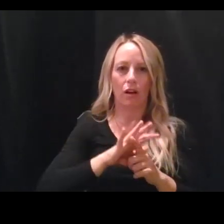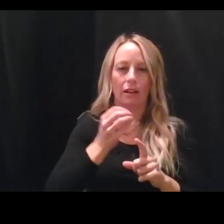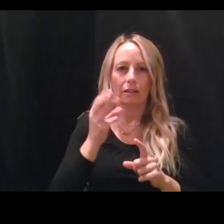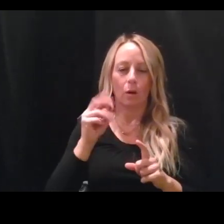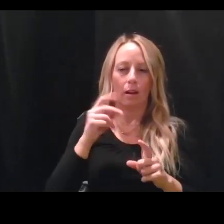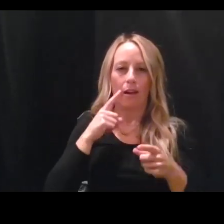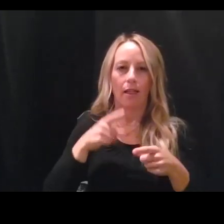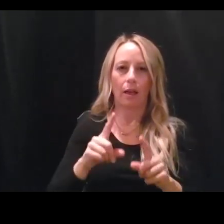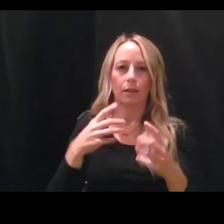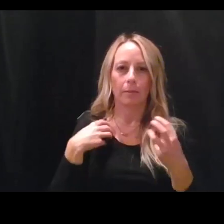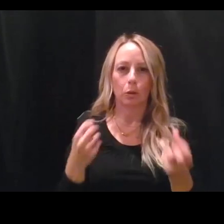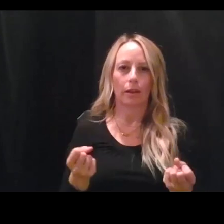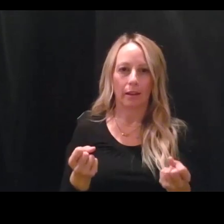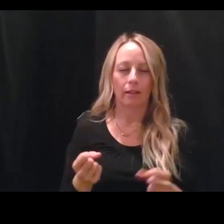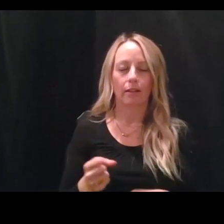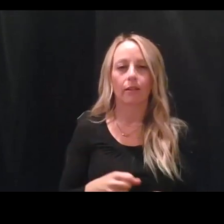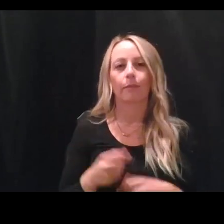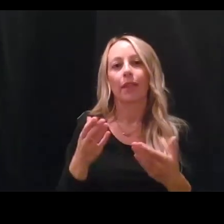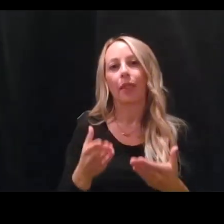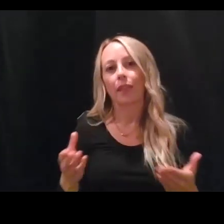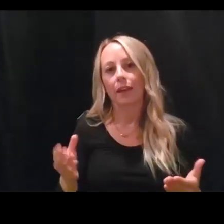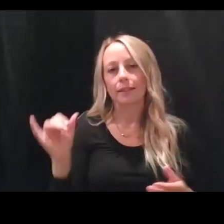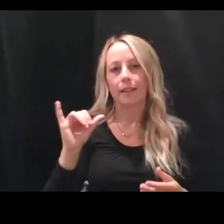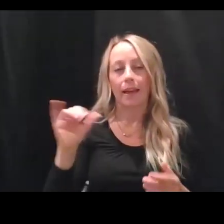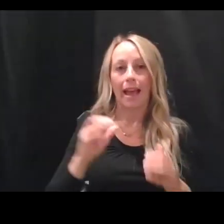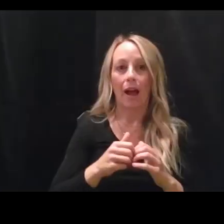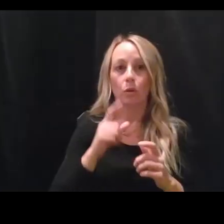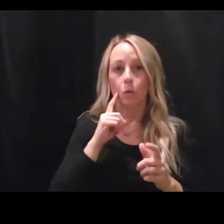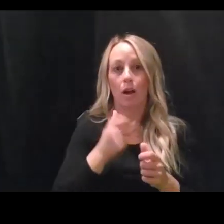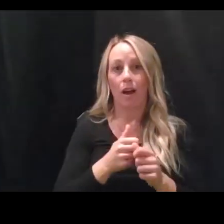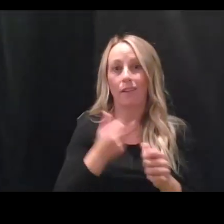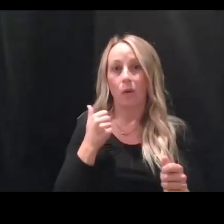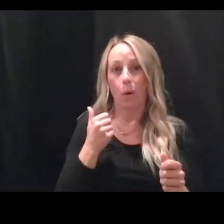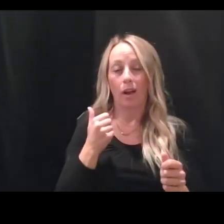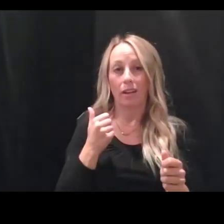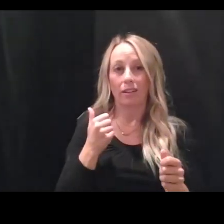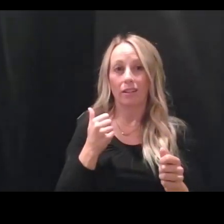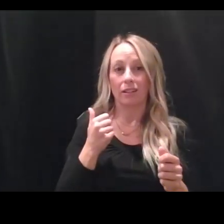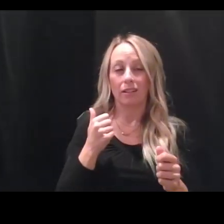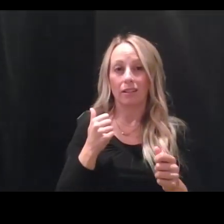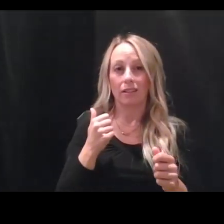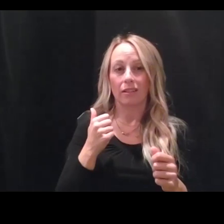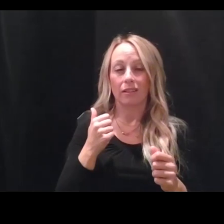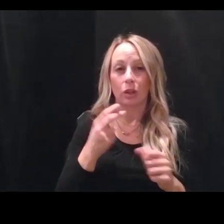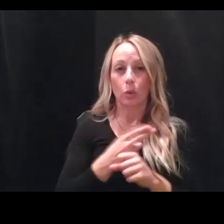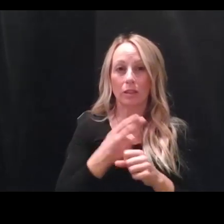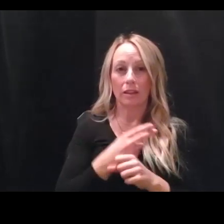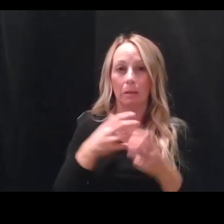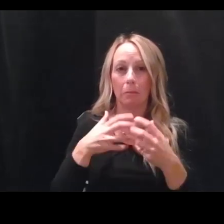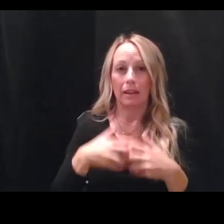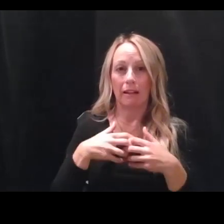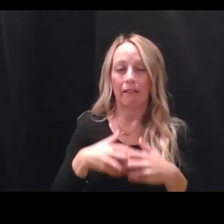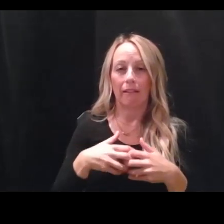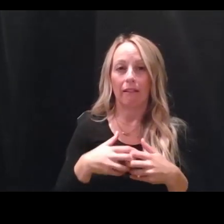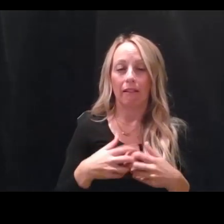So things like how to avoid putting people on ventilators, mechanical ventilators, which have,